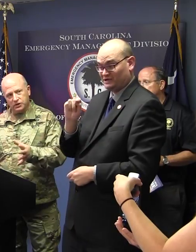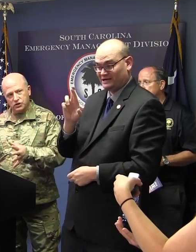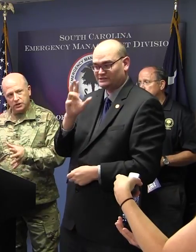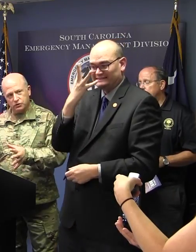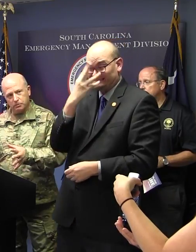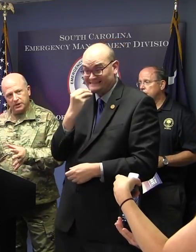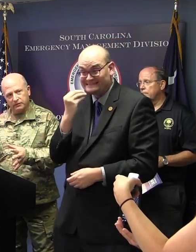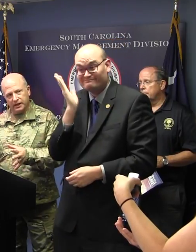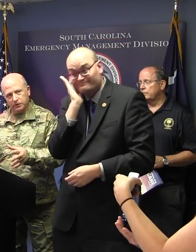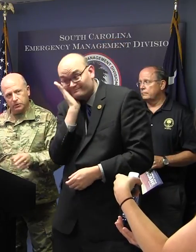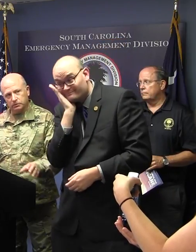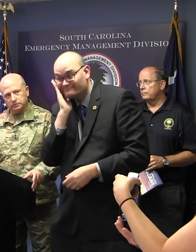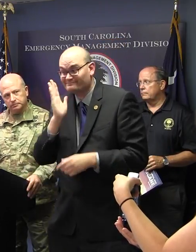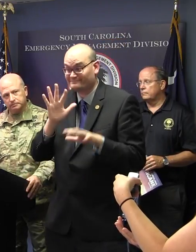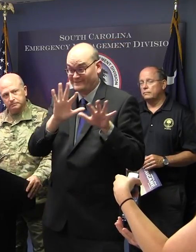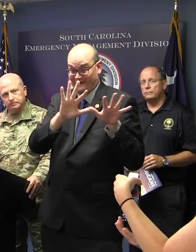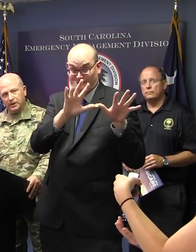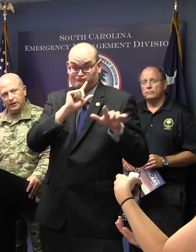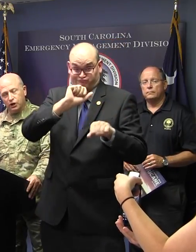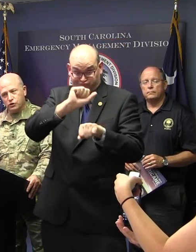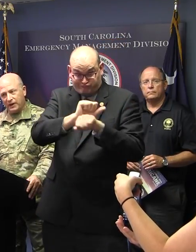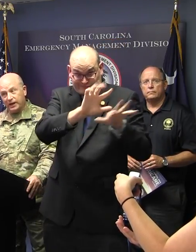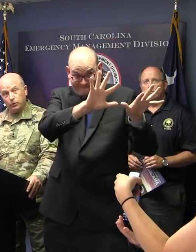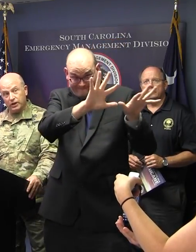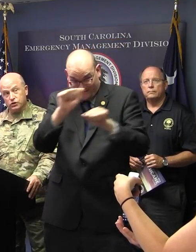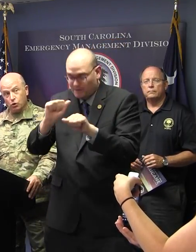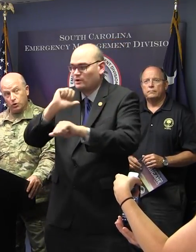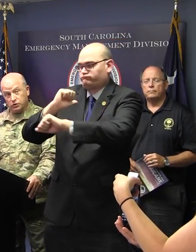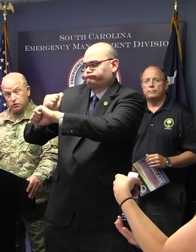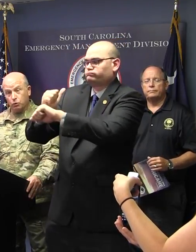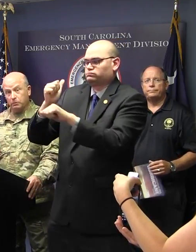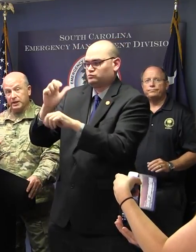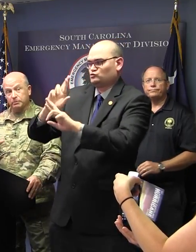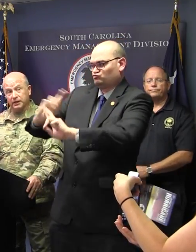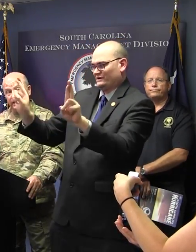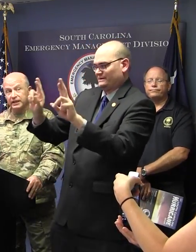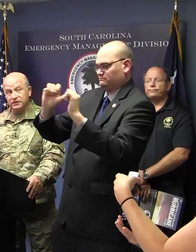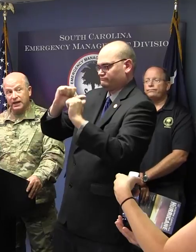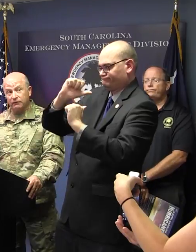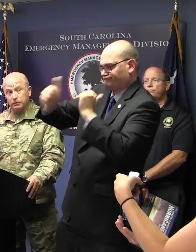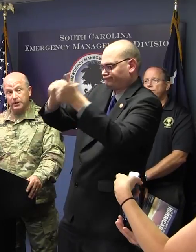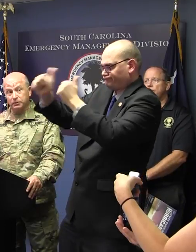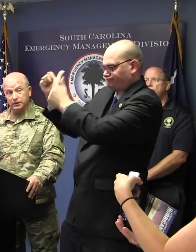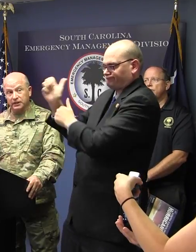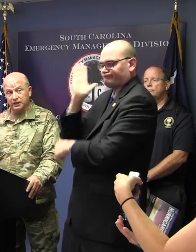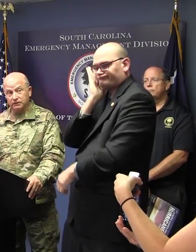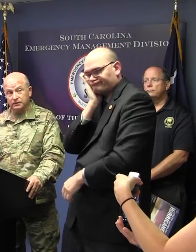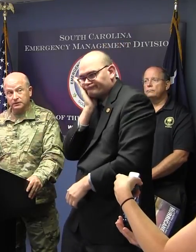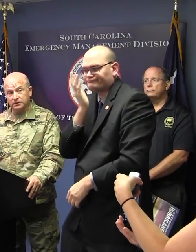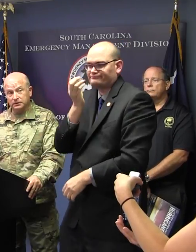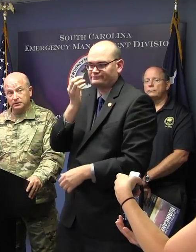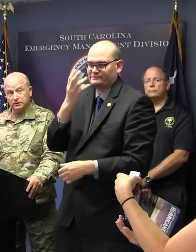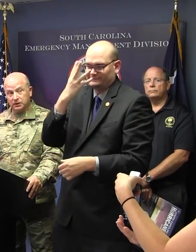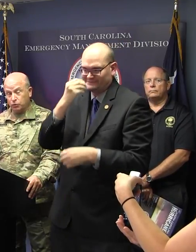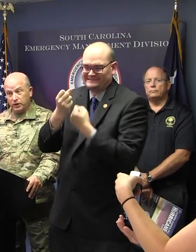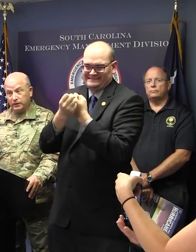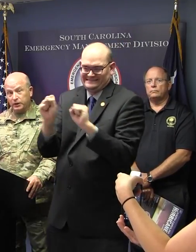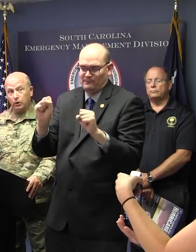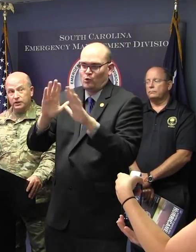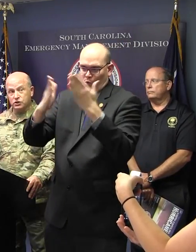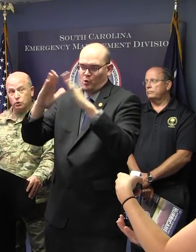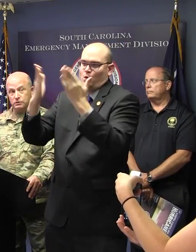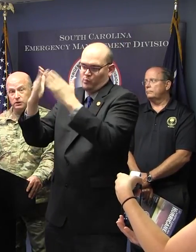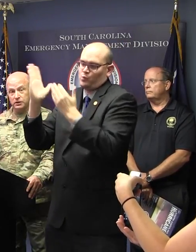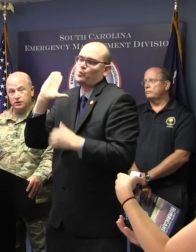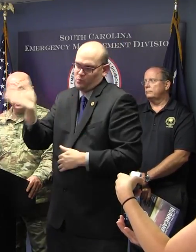out, that's when the centers will be available. And those evacuations orders will be in plenty of time for people to leave. We